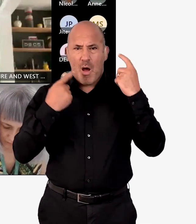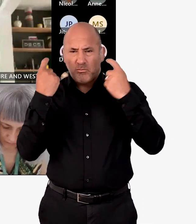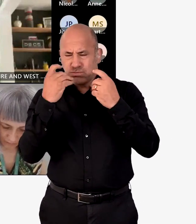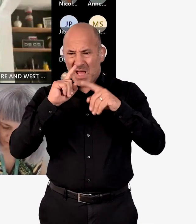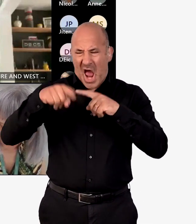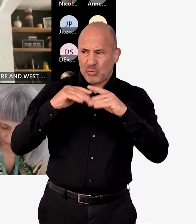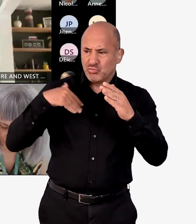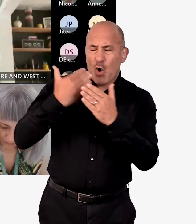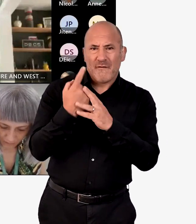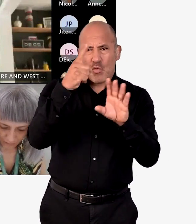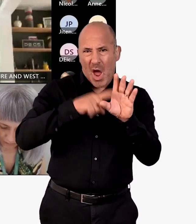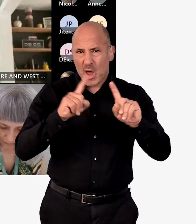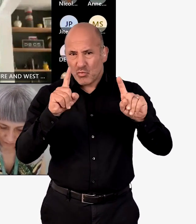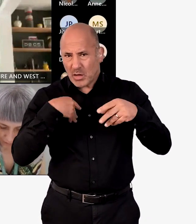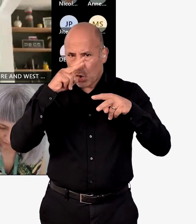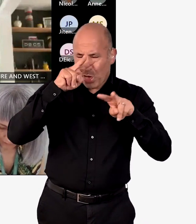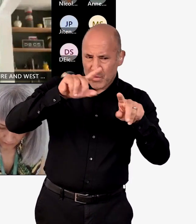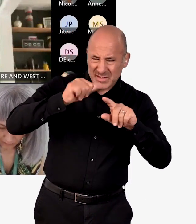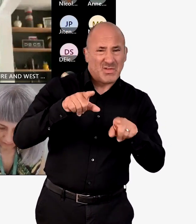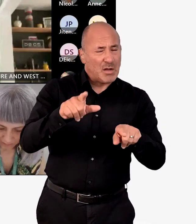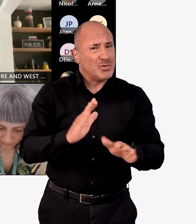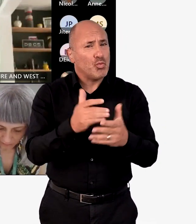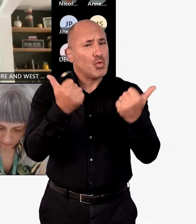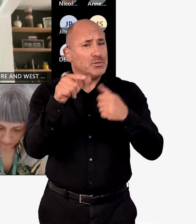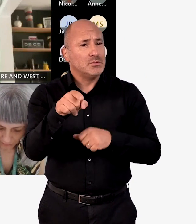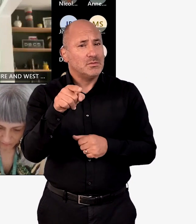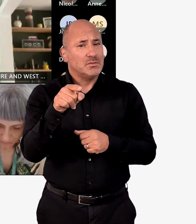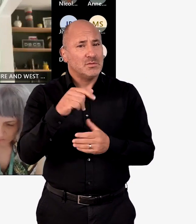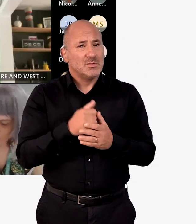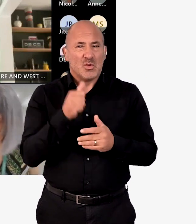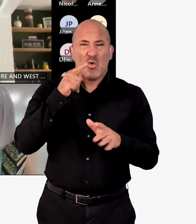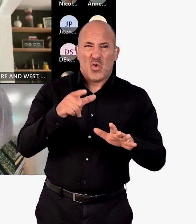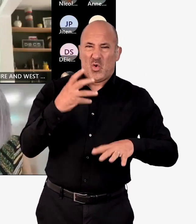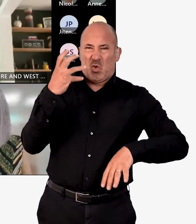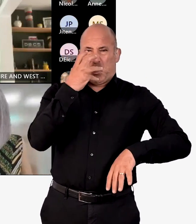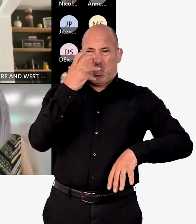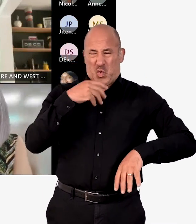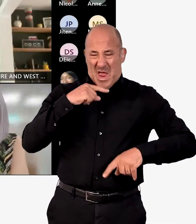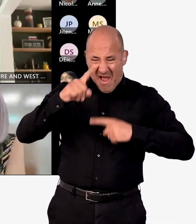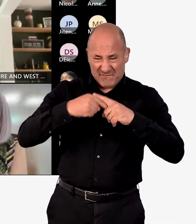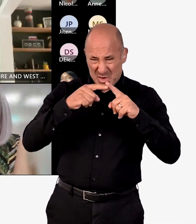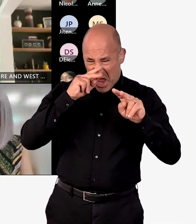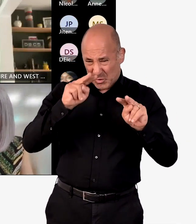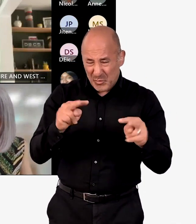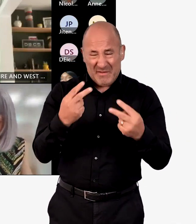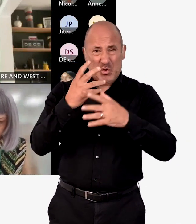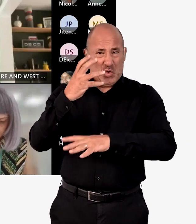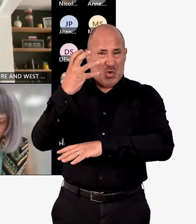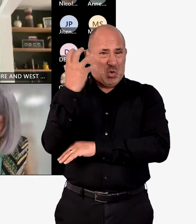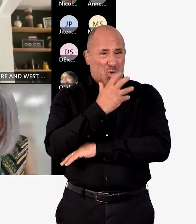update and to consider where we've got to on an annual basis. So I think that's a very positive thing, actually. I know it kind of sounds a bit daunting